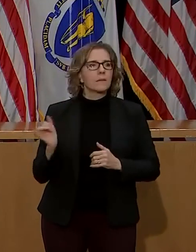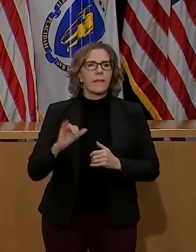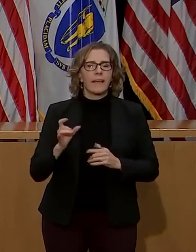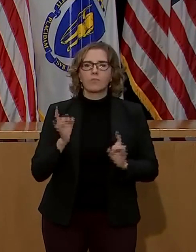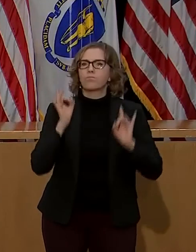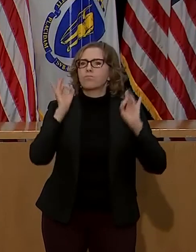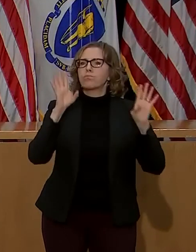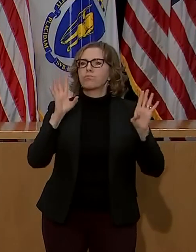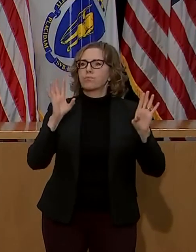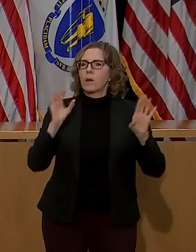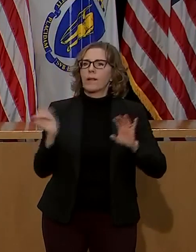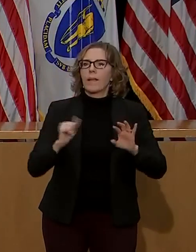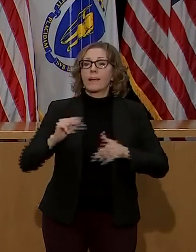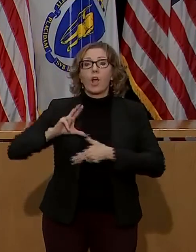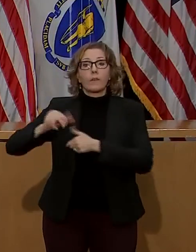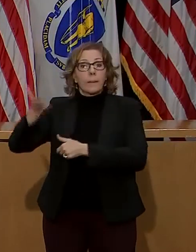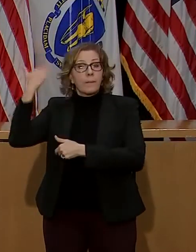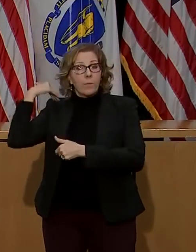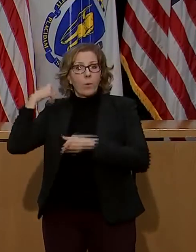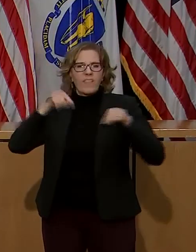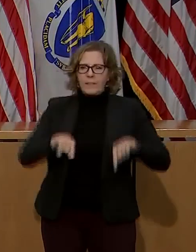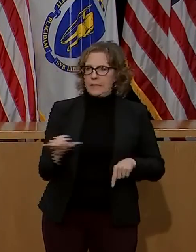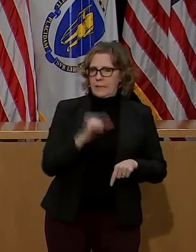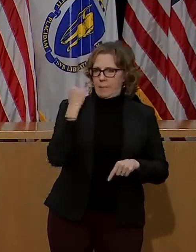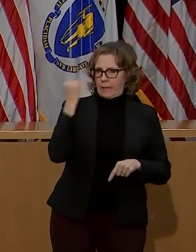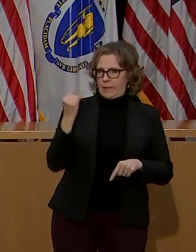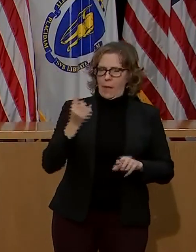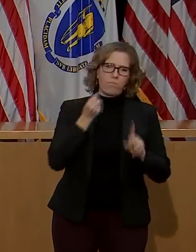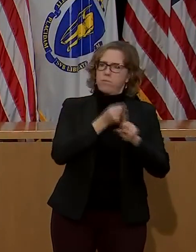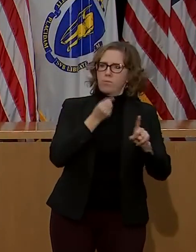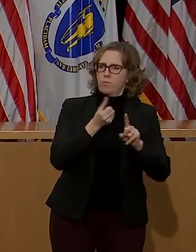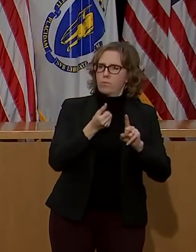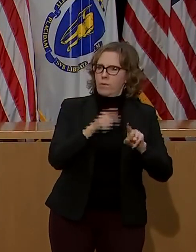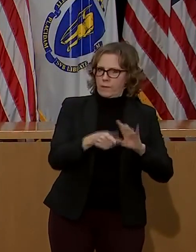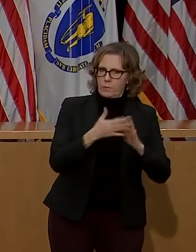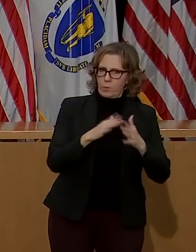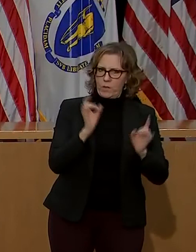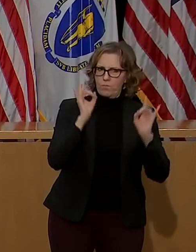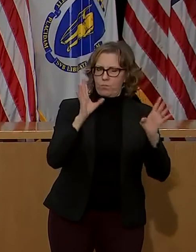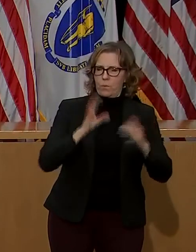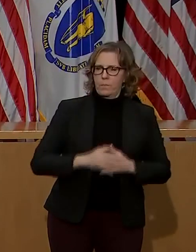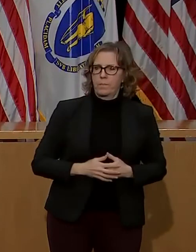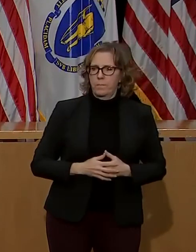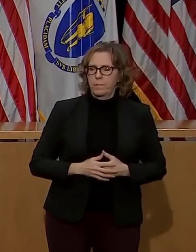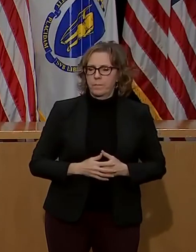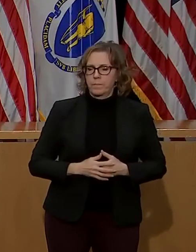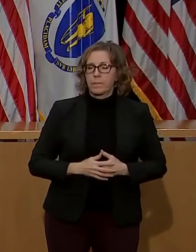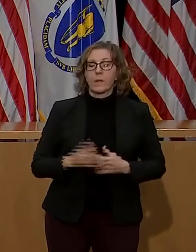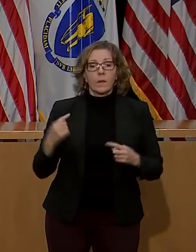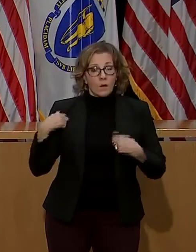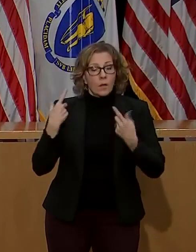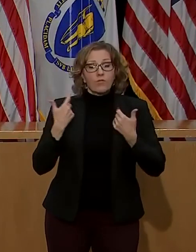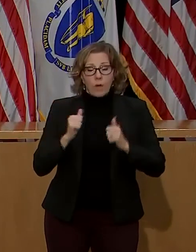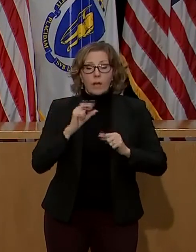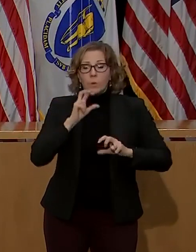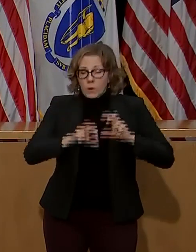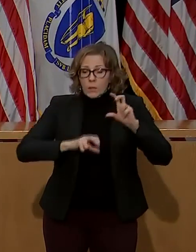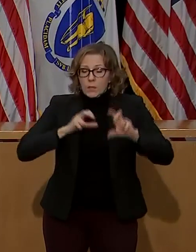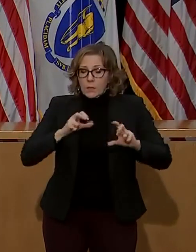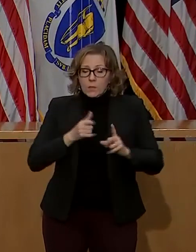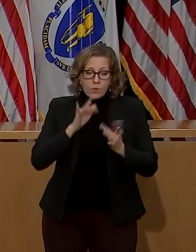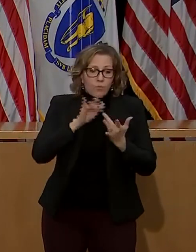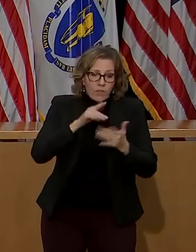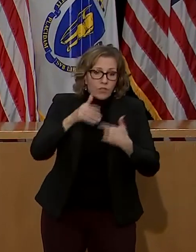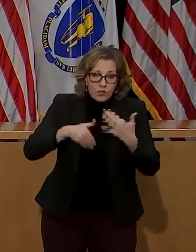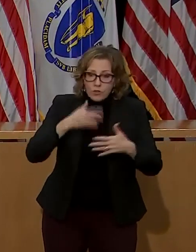and phase three, when the vaccine becomes available to the public, there have been significant investments made to reach Black, Latinx, and many other immigrant